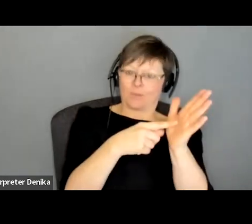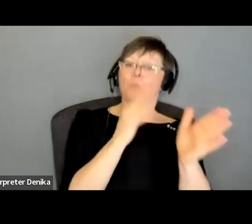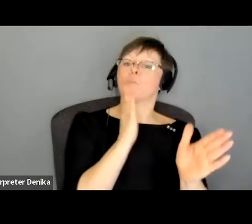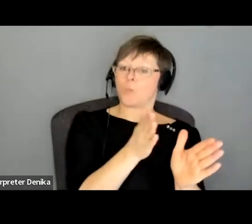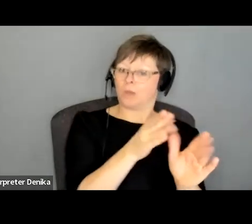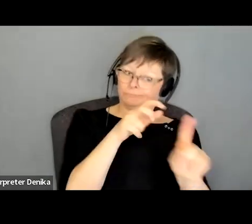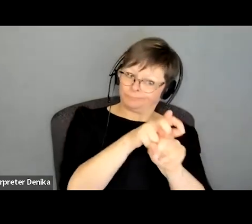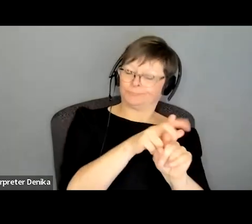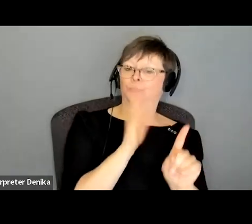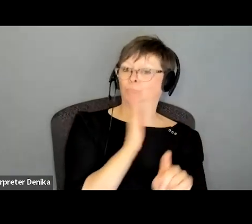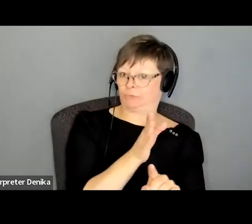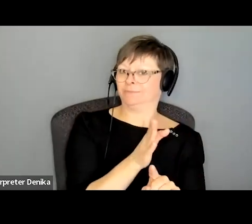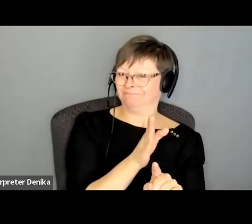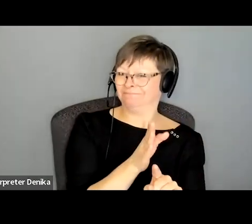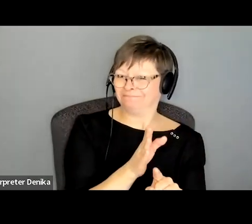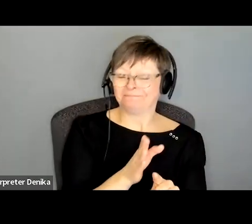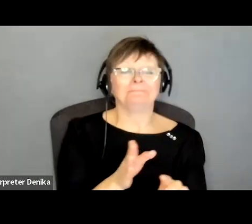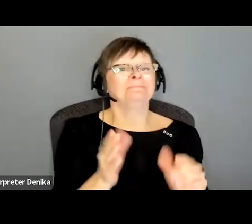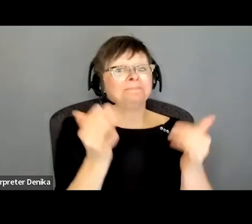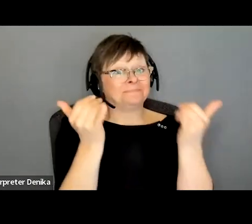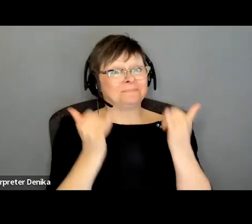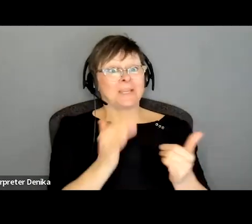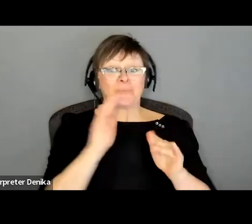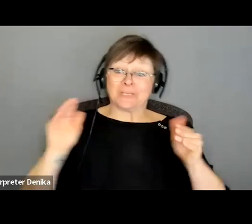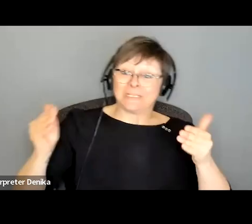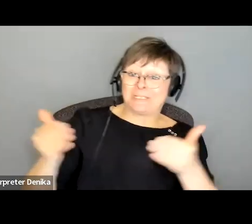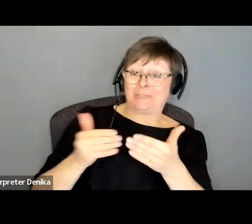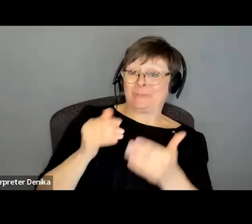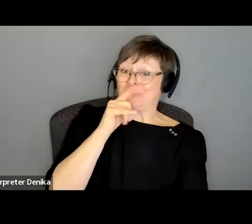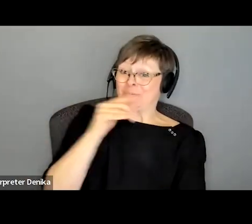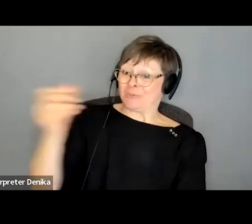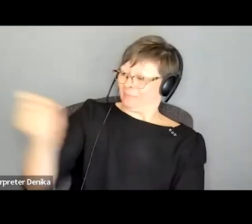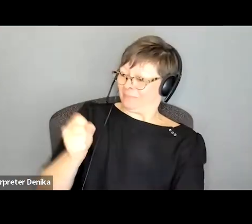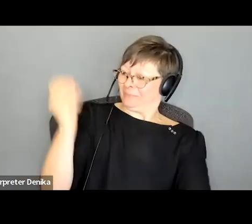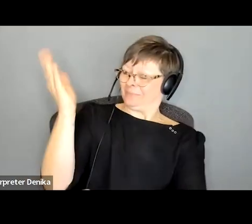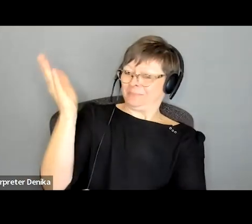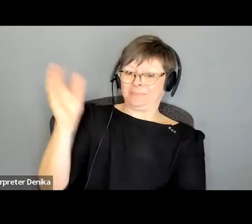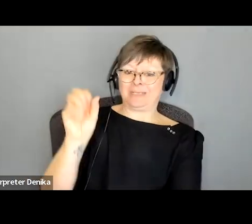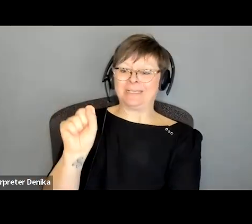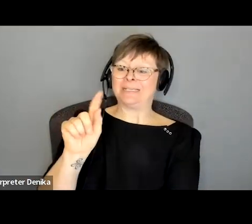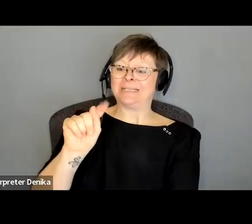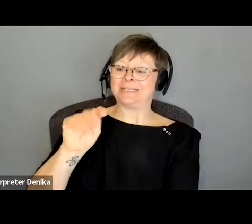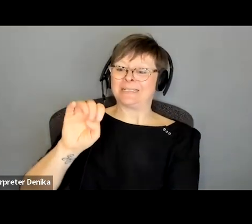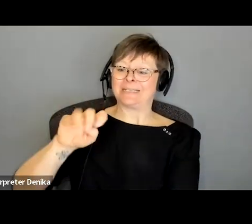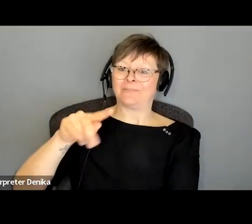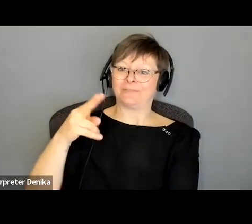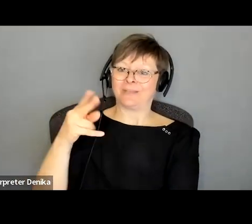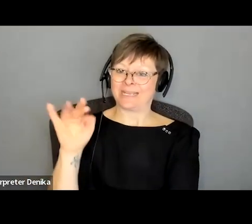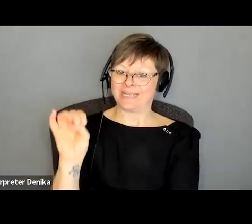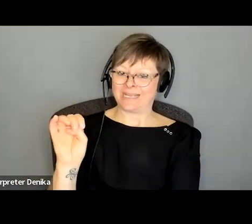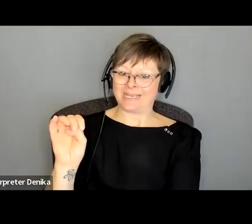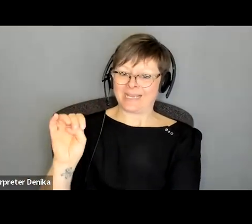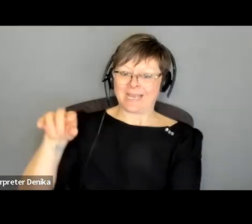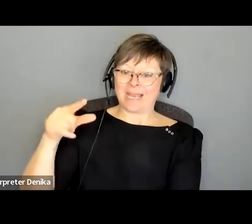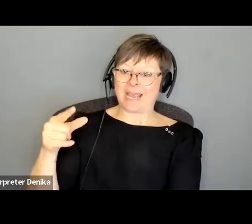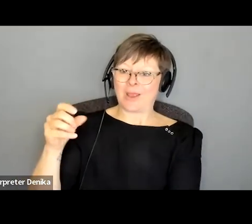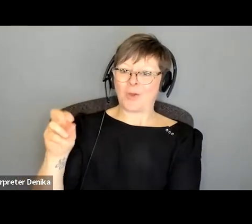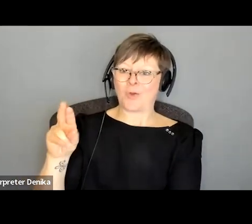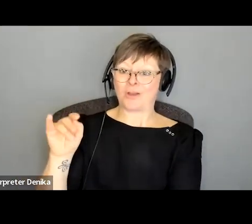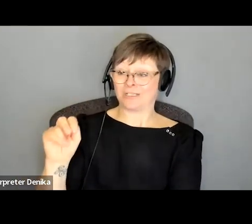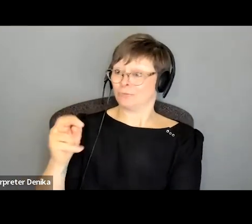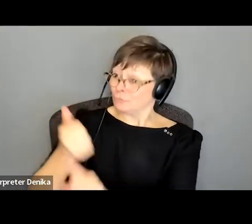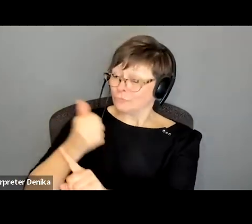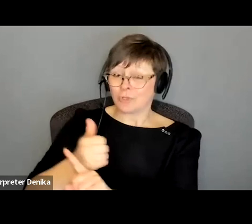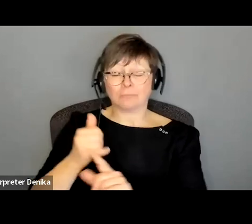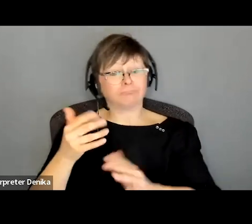okay now i would like to introduce our guest speaker stephanie goran stephanie has been casting in canada